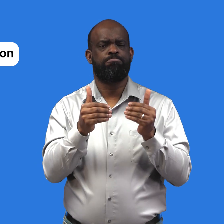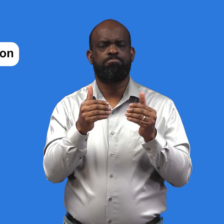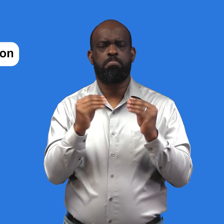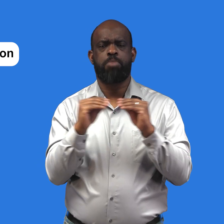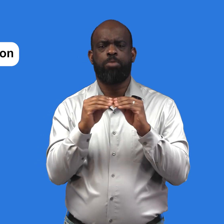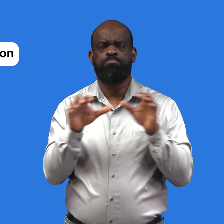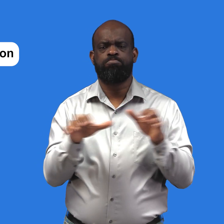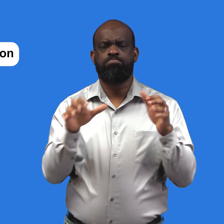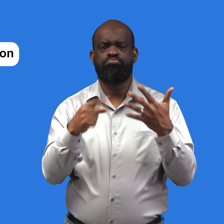and others.